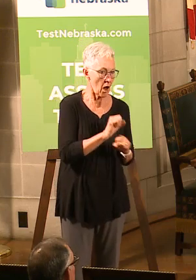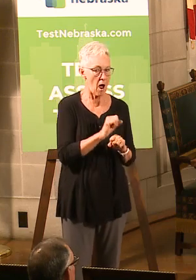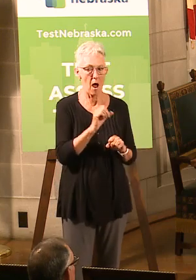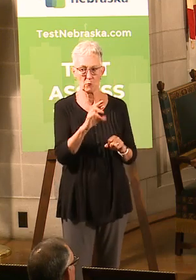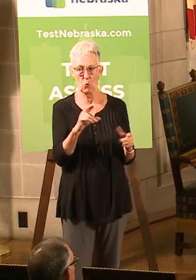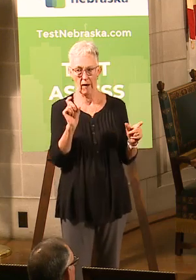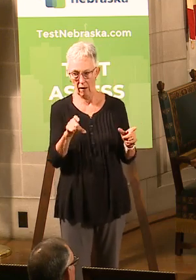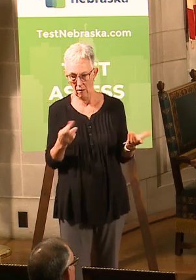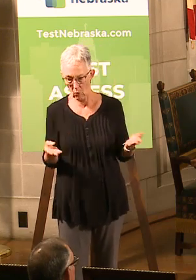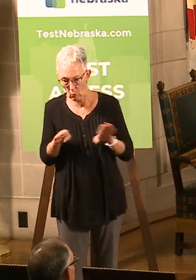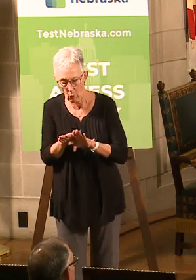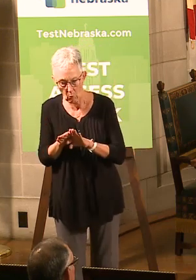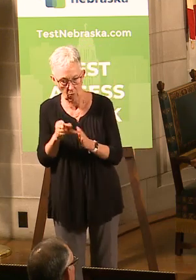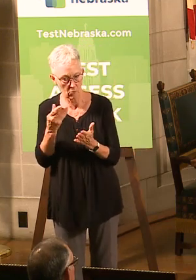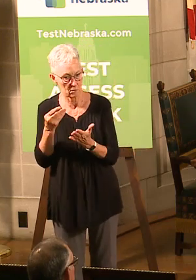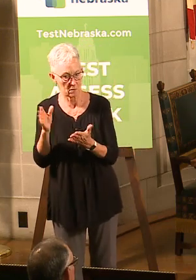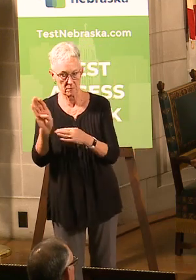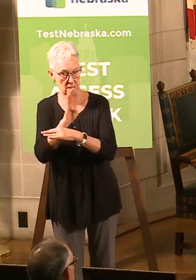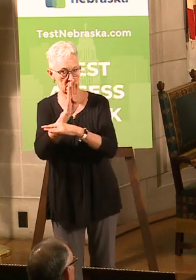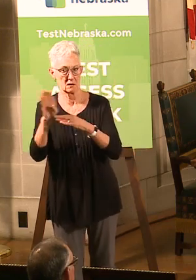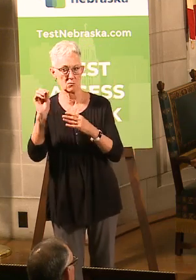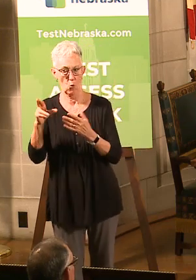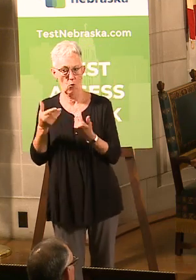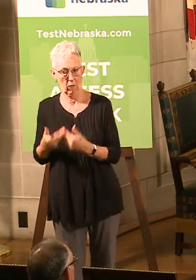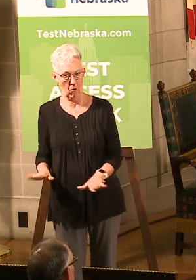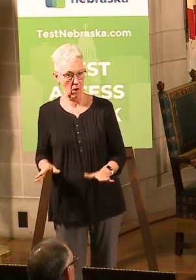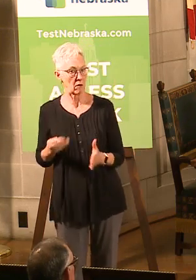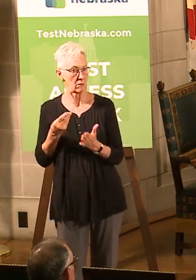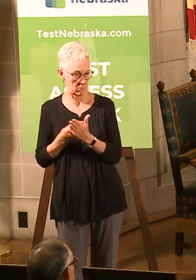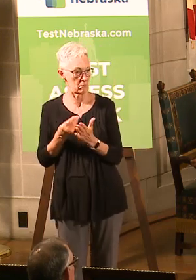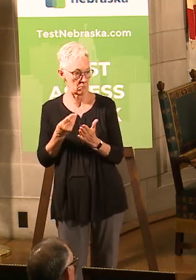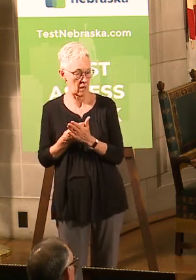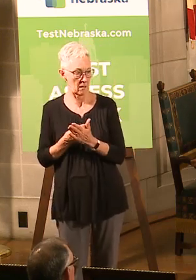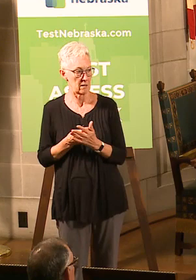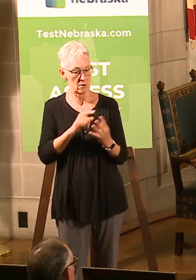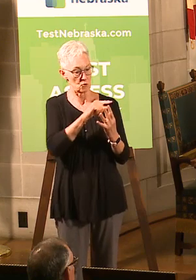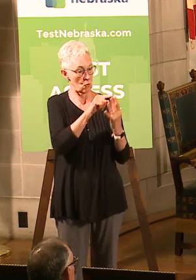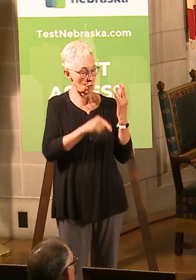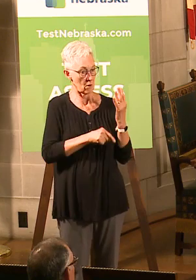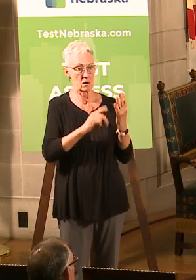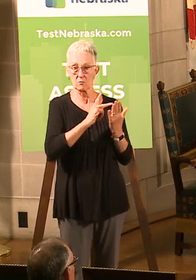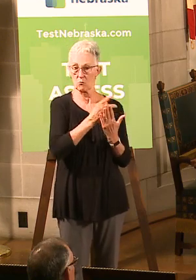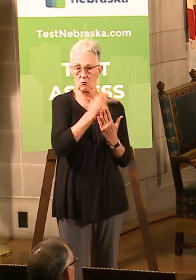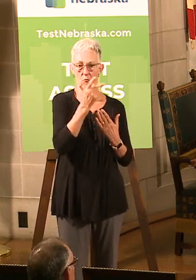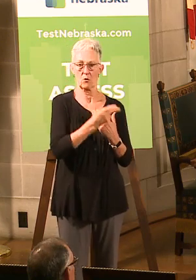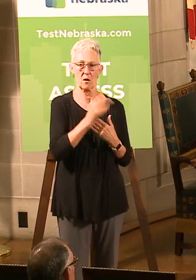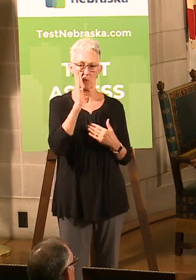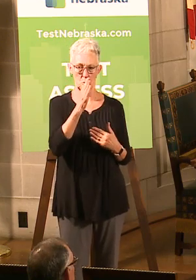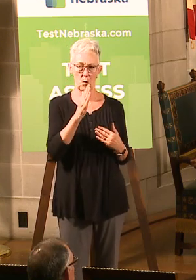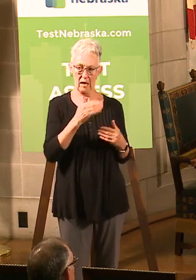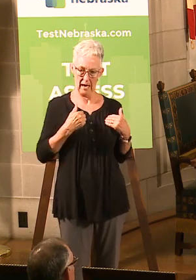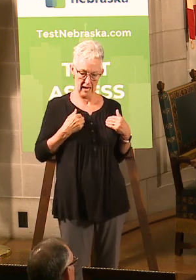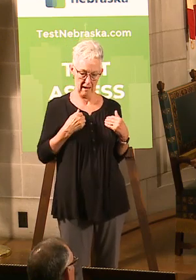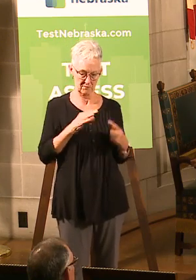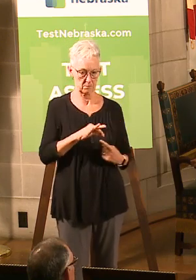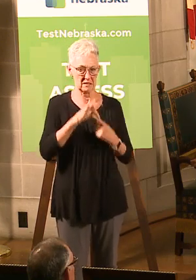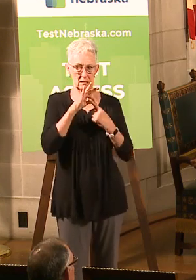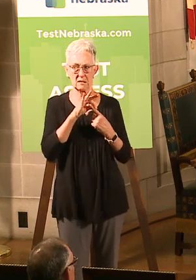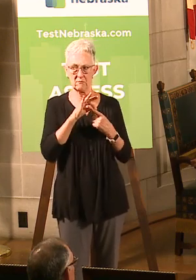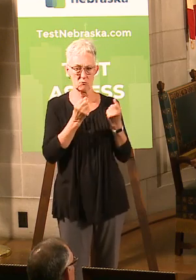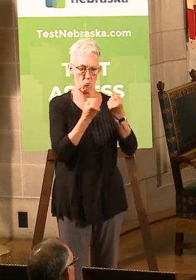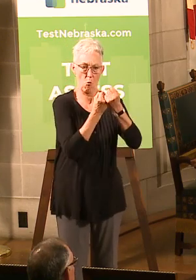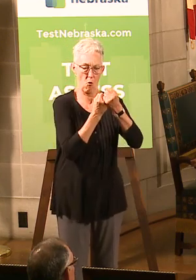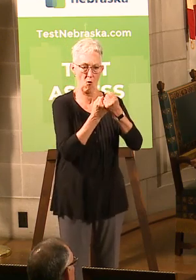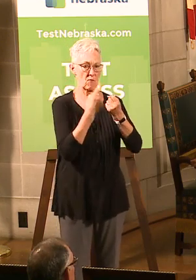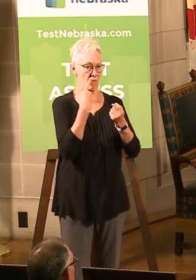or revenue. We developed these programs to provide specific forms of support that address critical aspects of